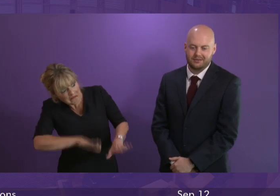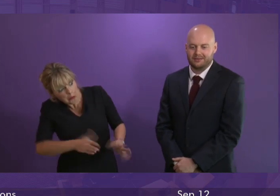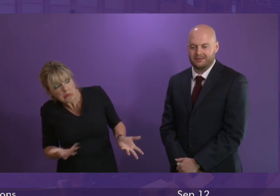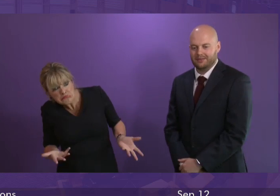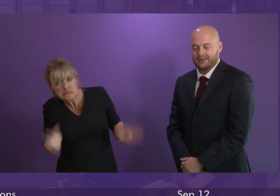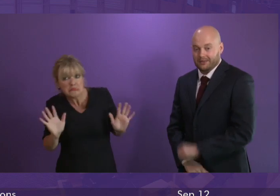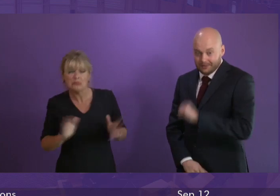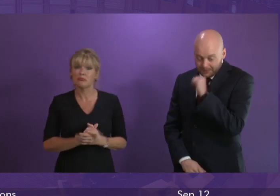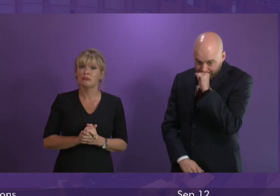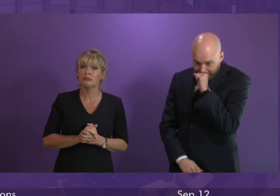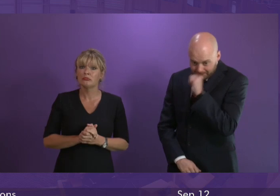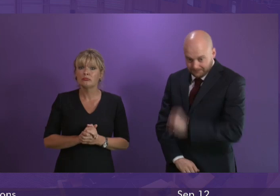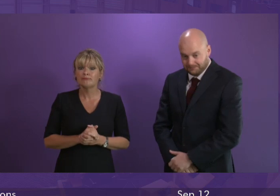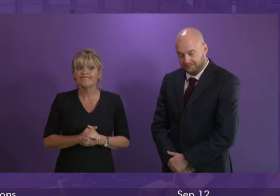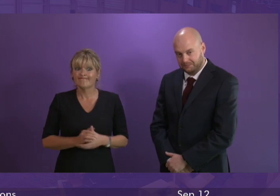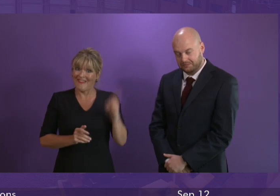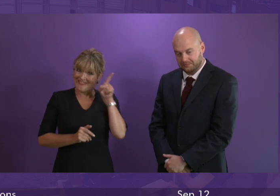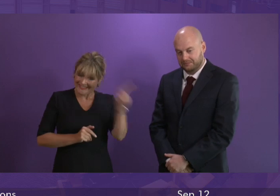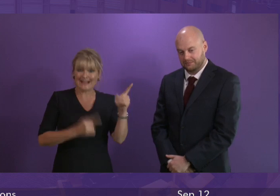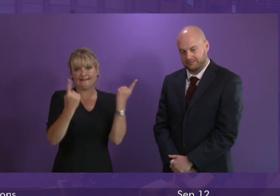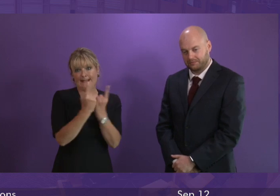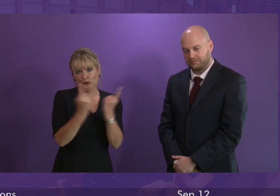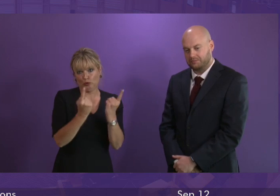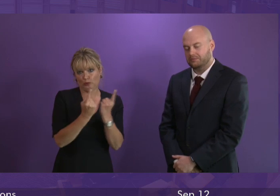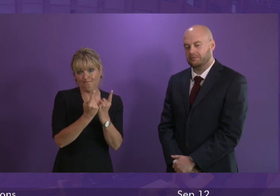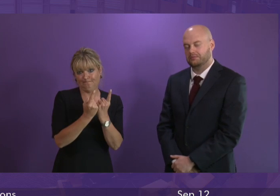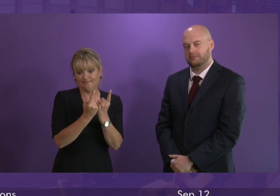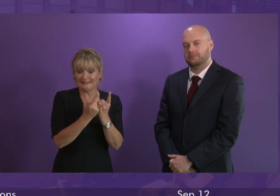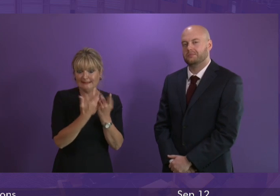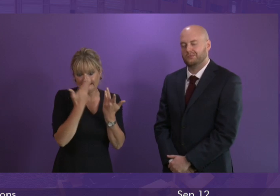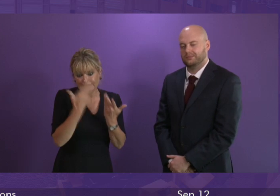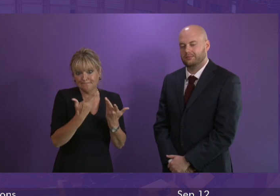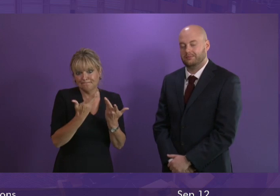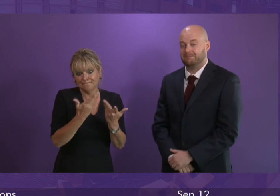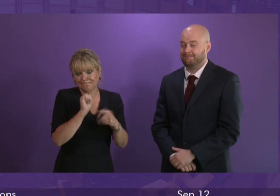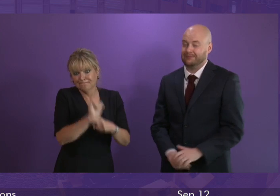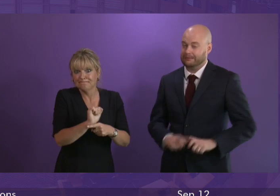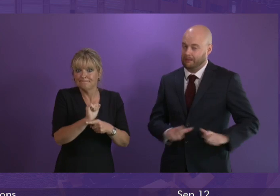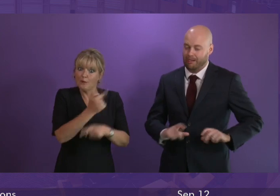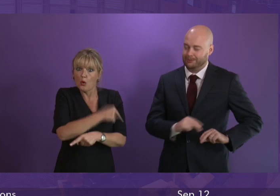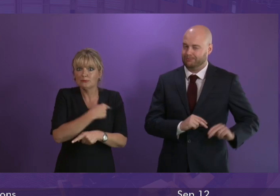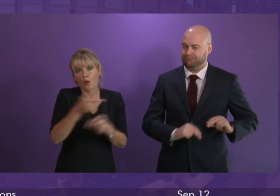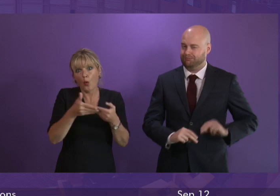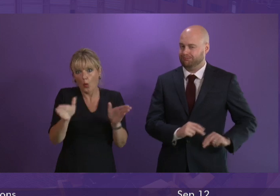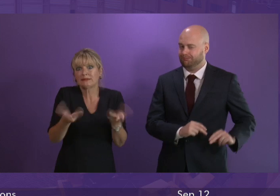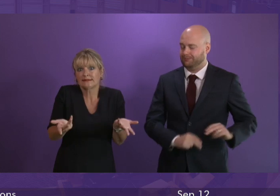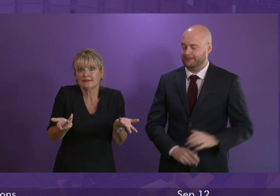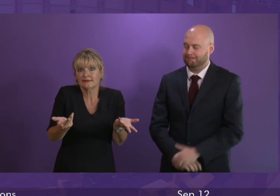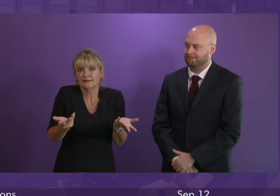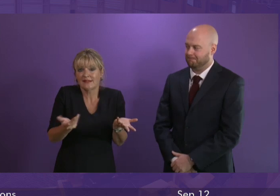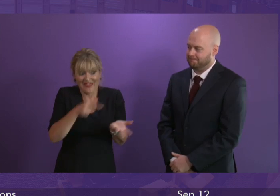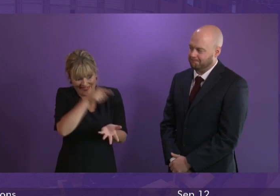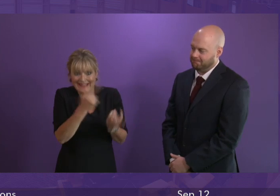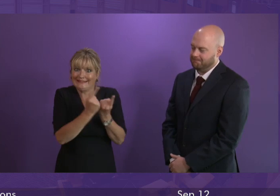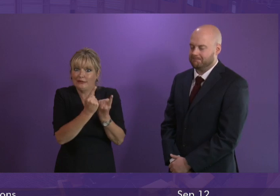That is the issue that has prevented the hospital opening now, and